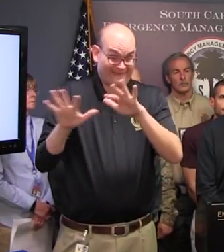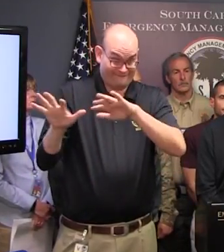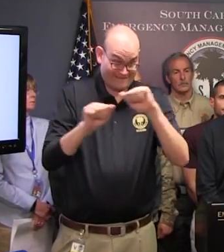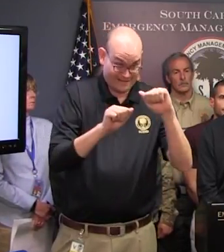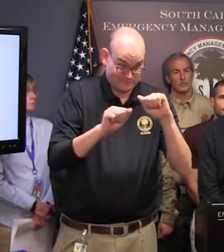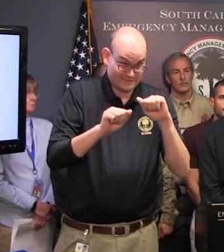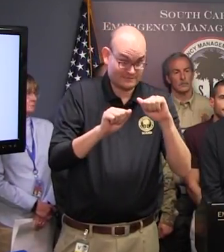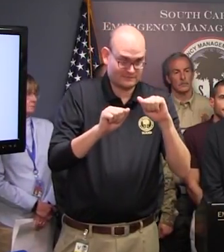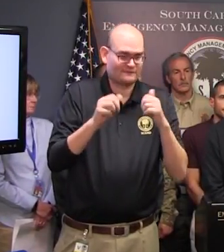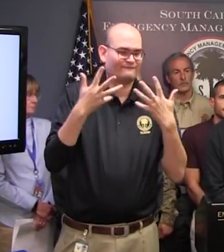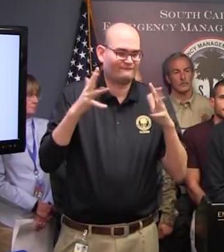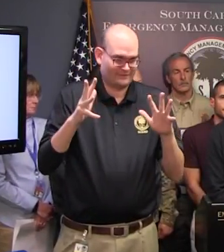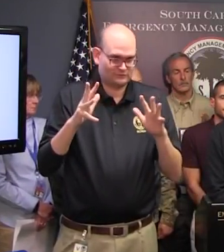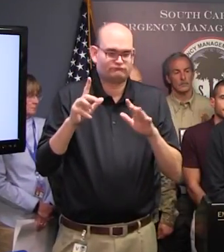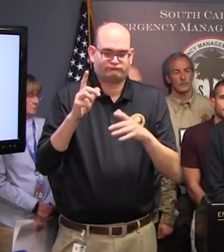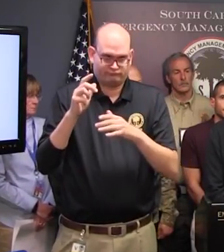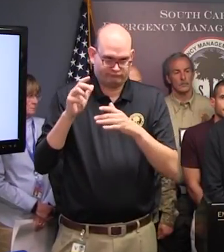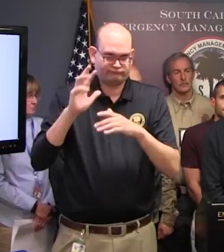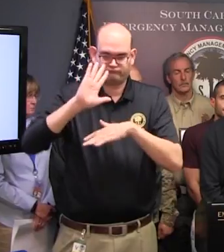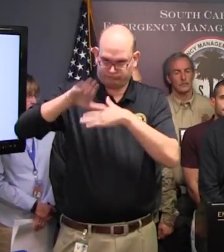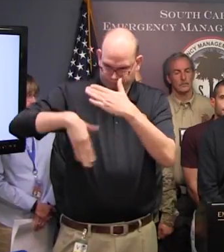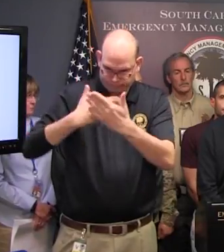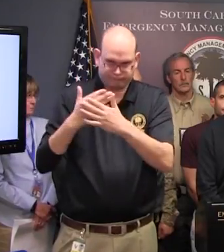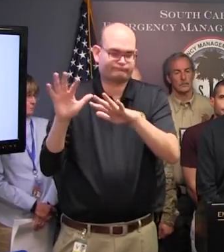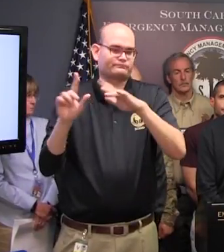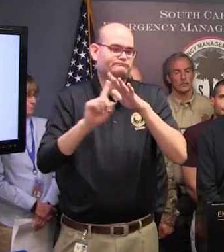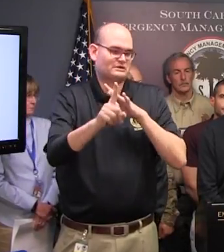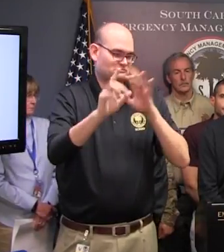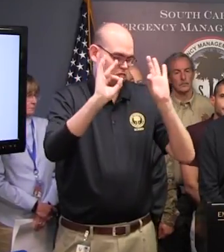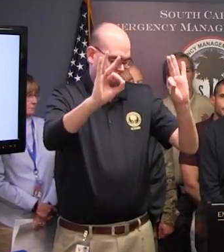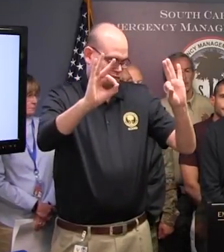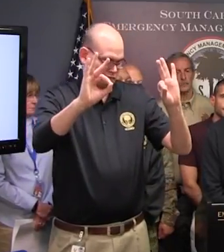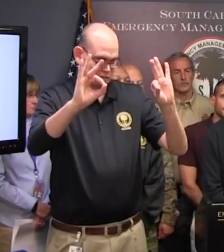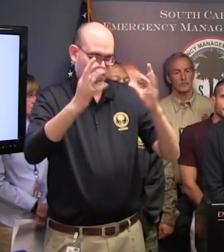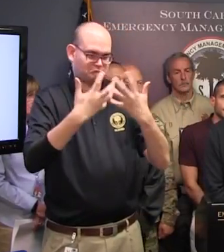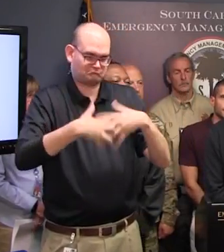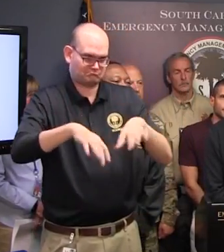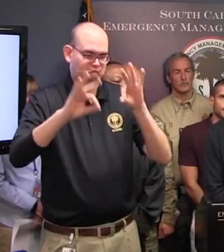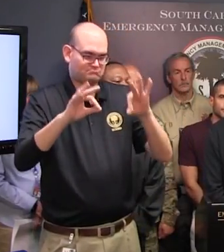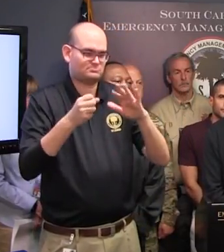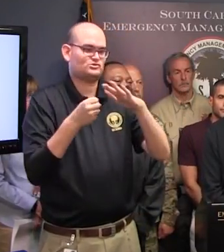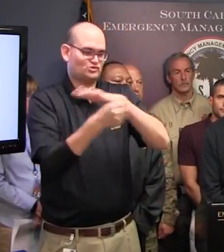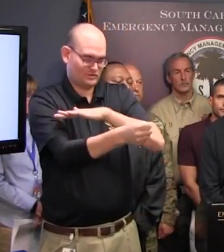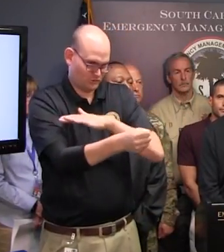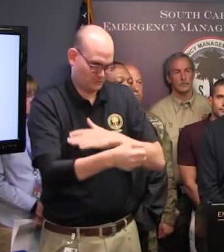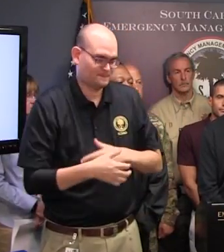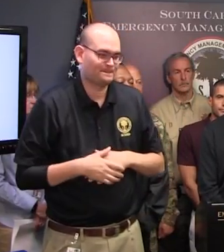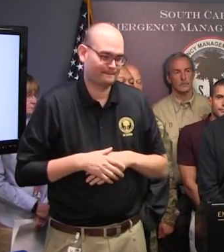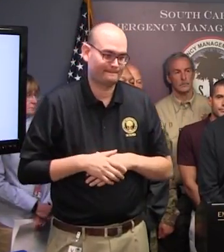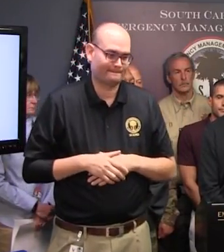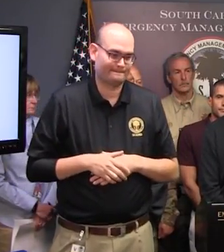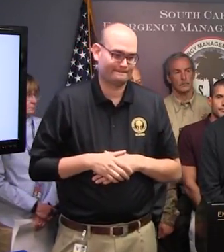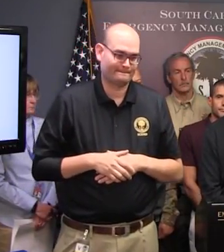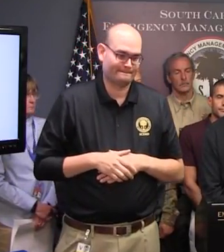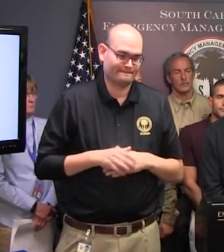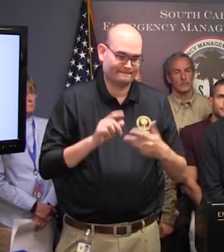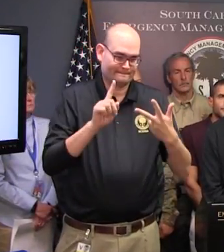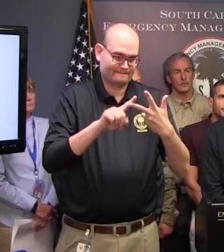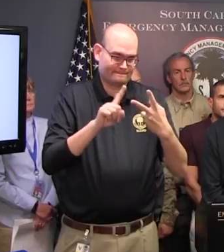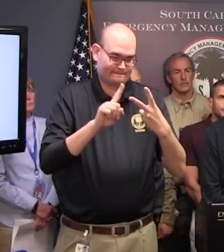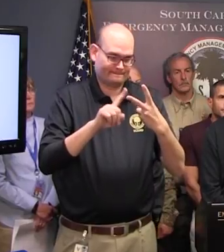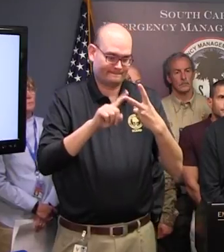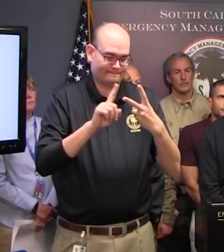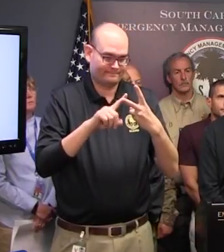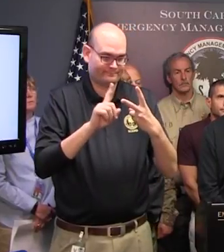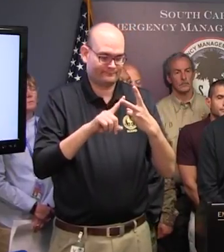or either been approved to maintain patients in shelter. Second, I'd like to note that in addition to